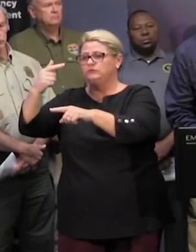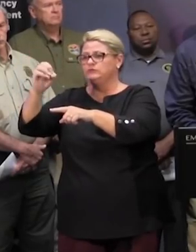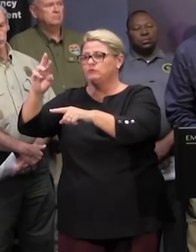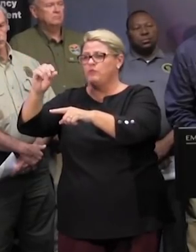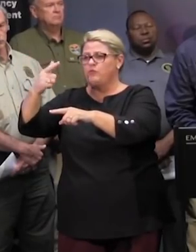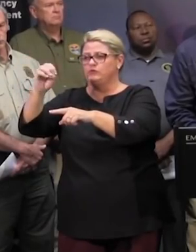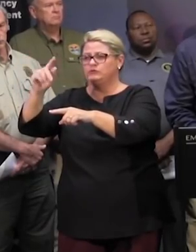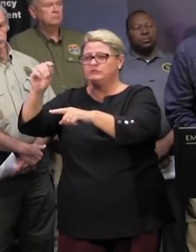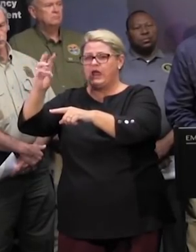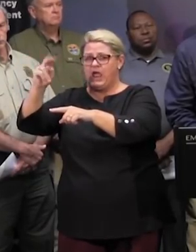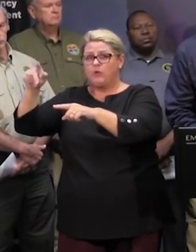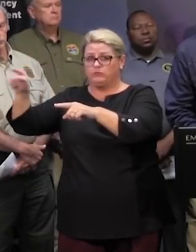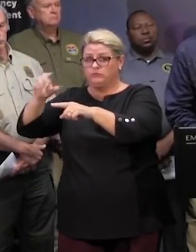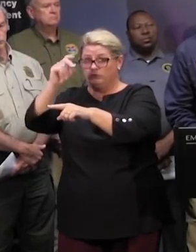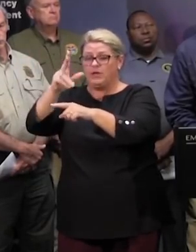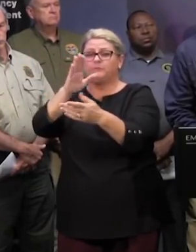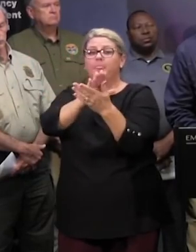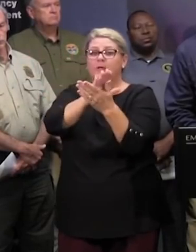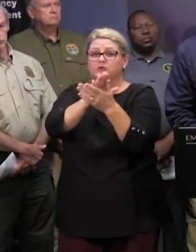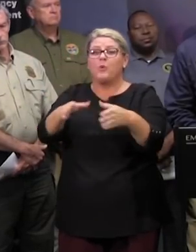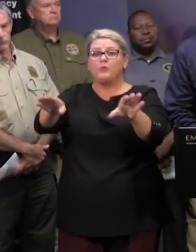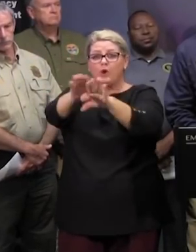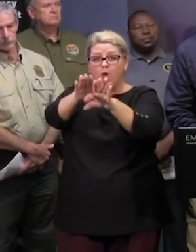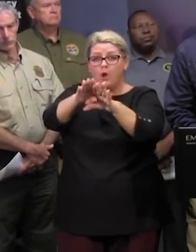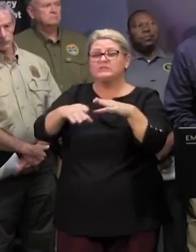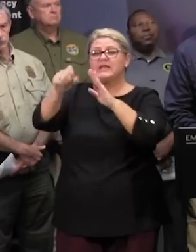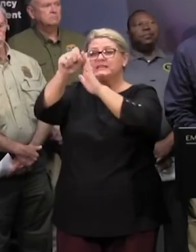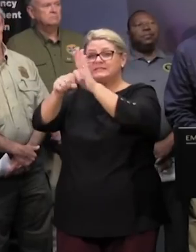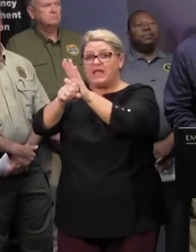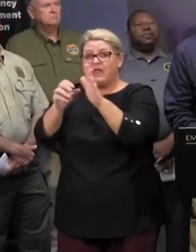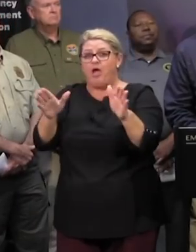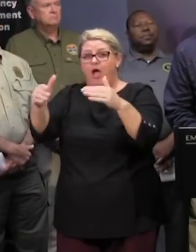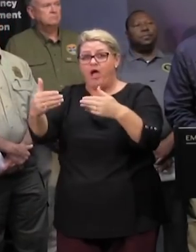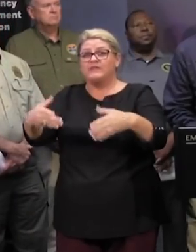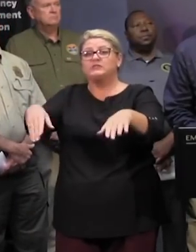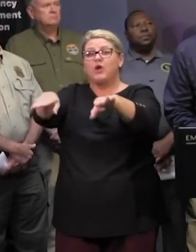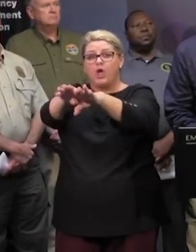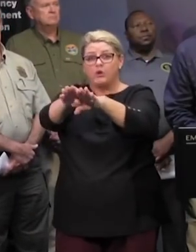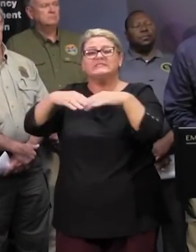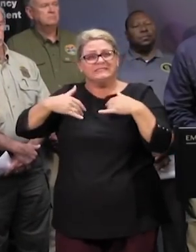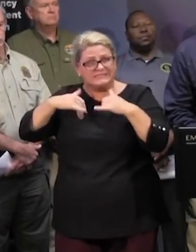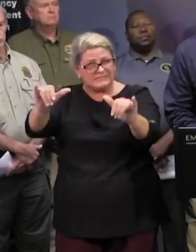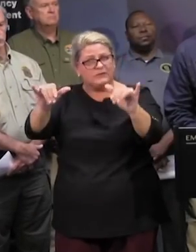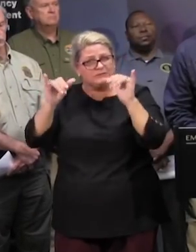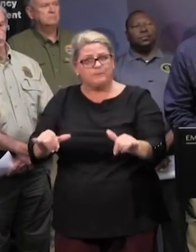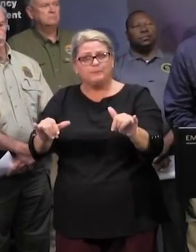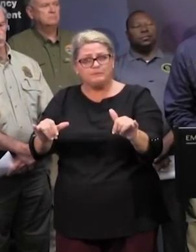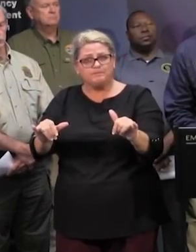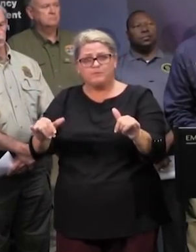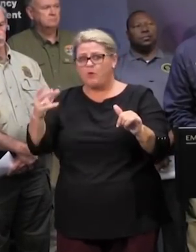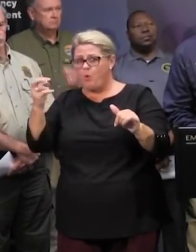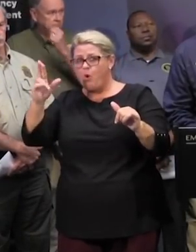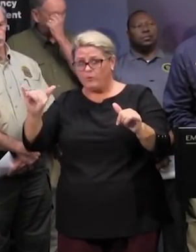zones there the school closures and the state office closures are still in effect in